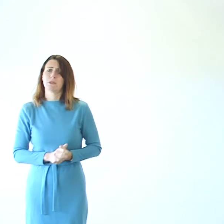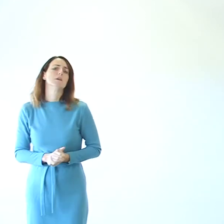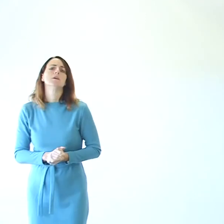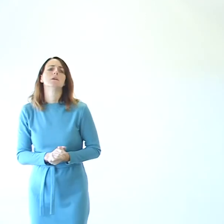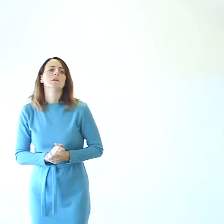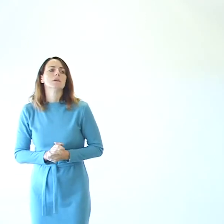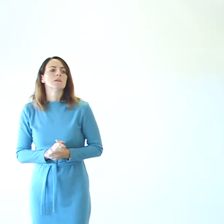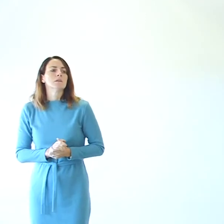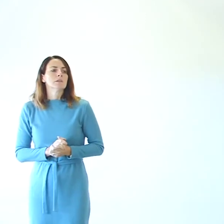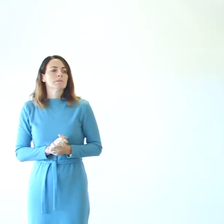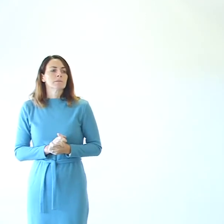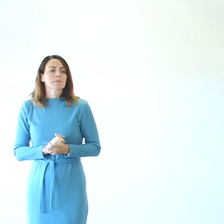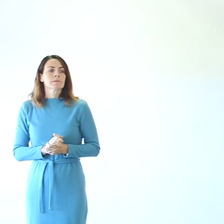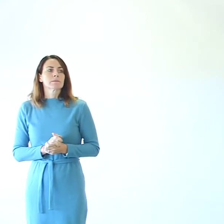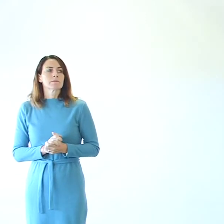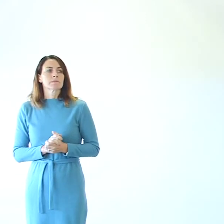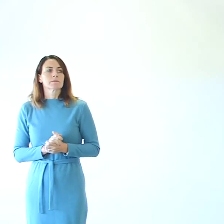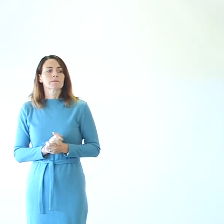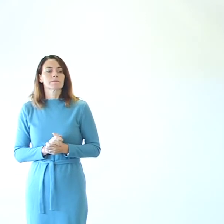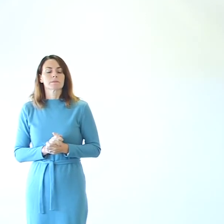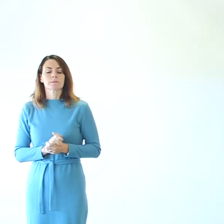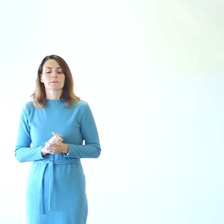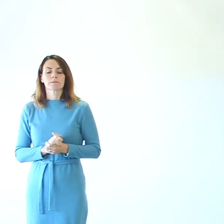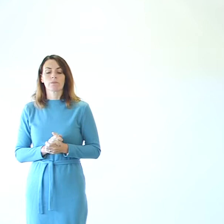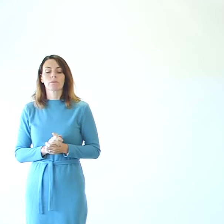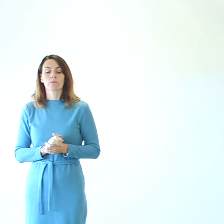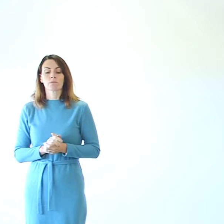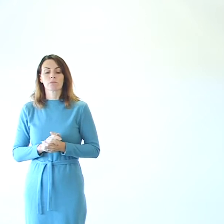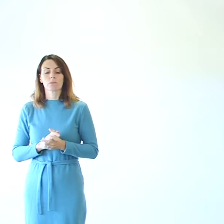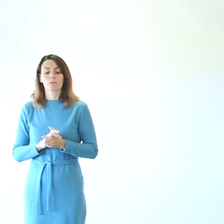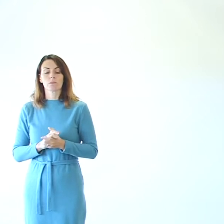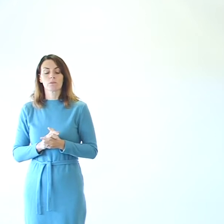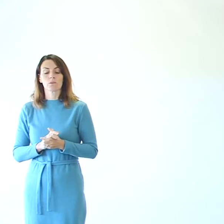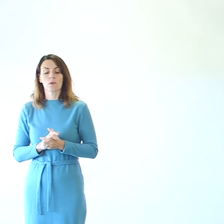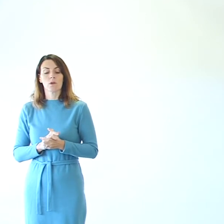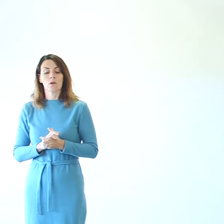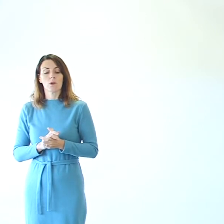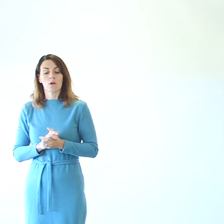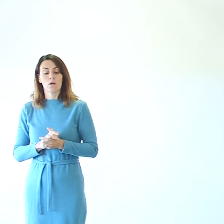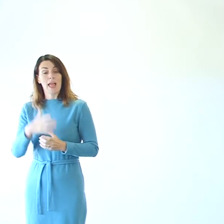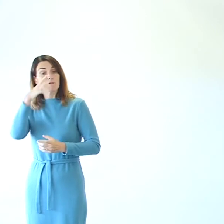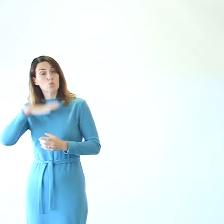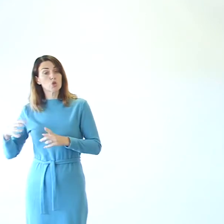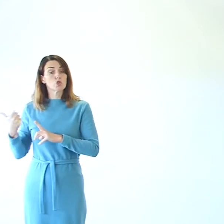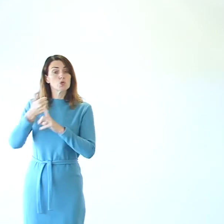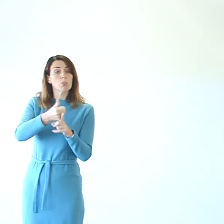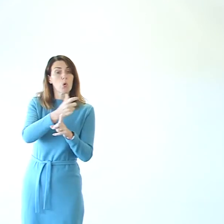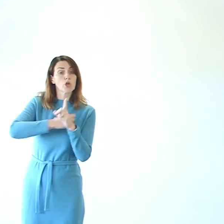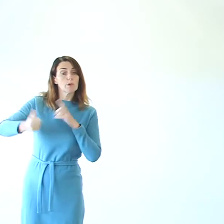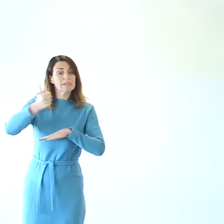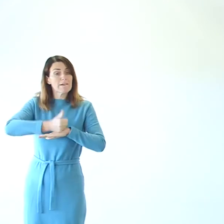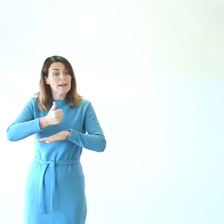Okay. Next one. What is the most important thing people can do to support the Community Foundation